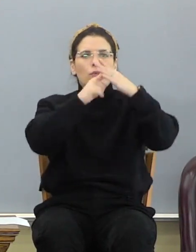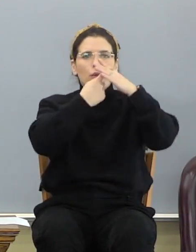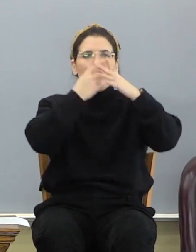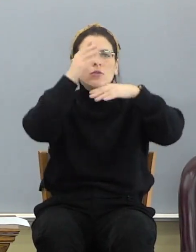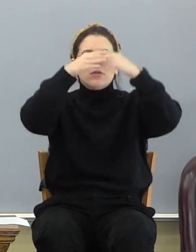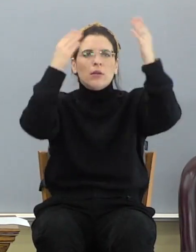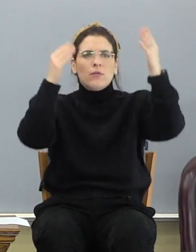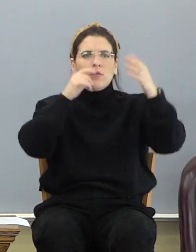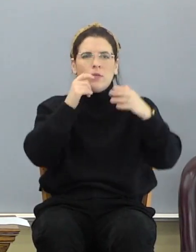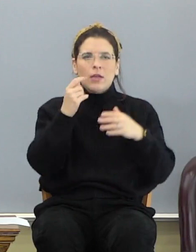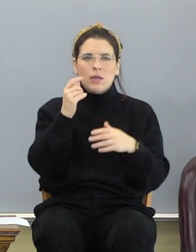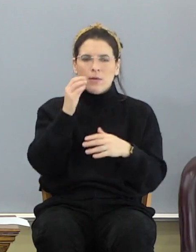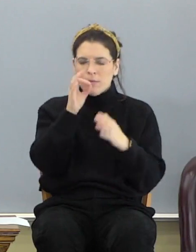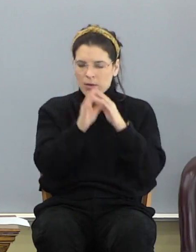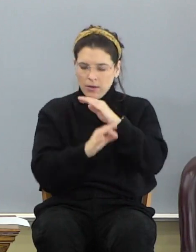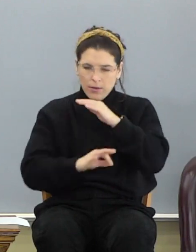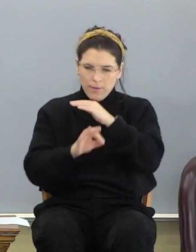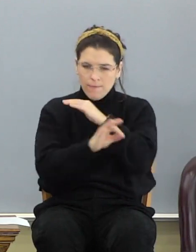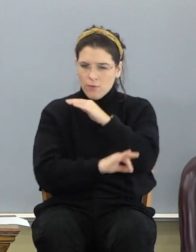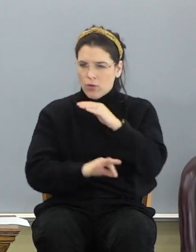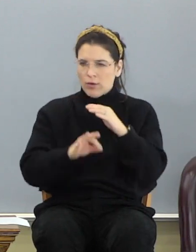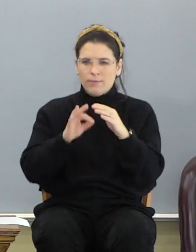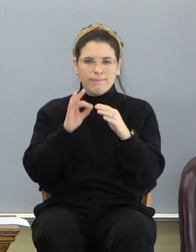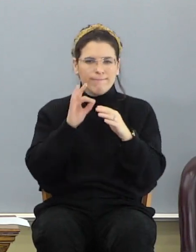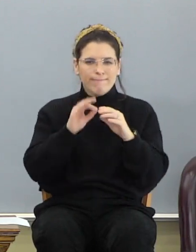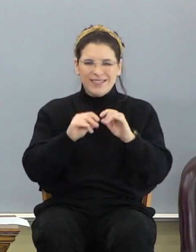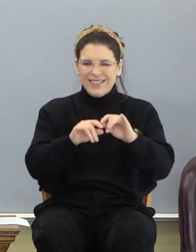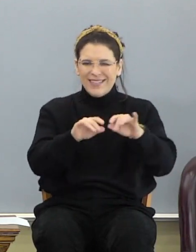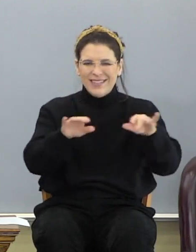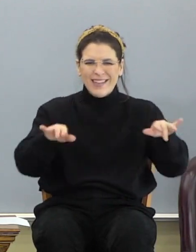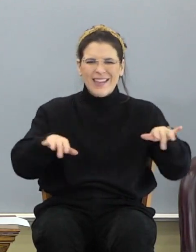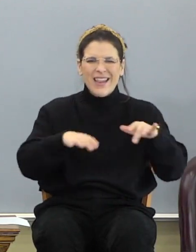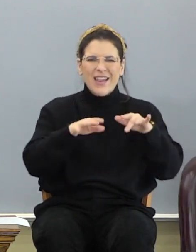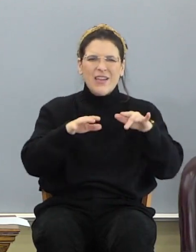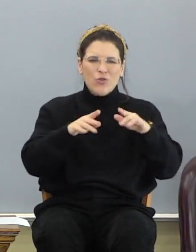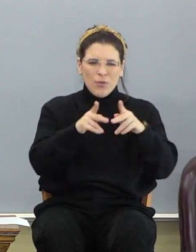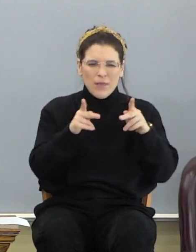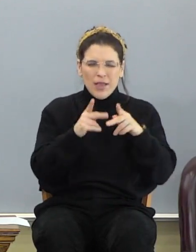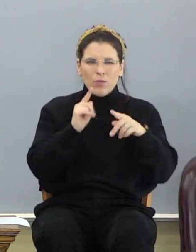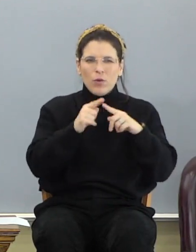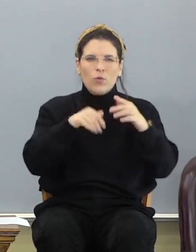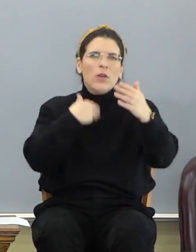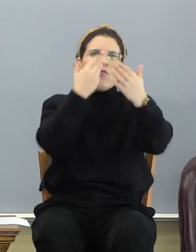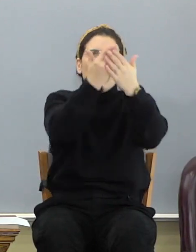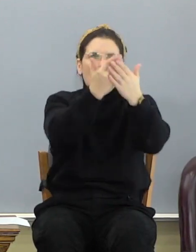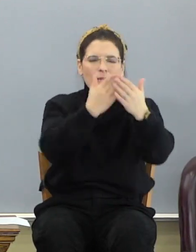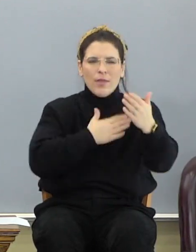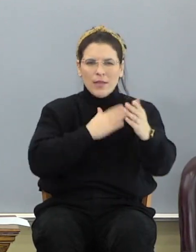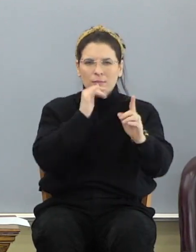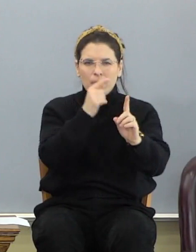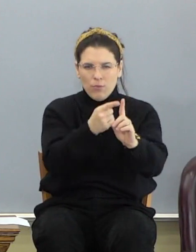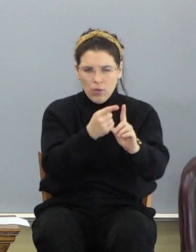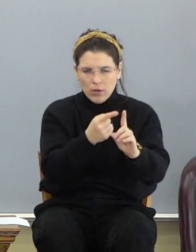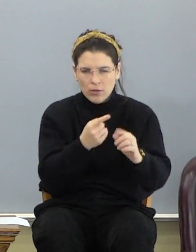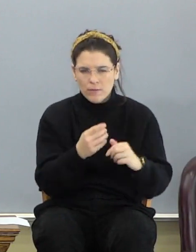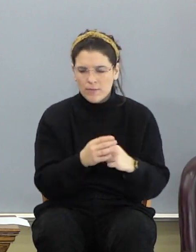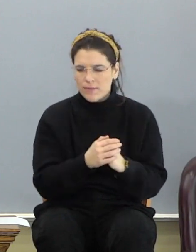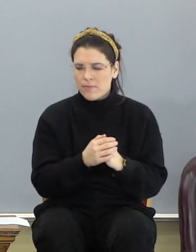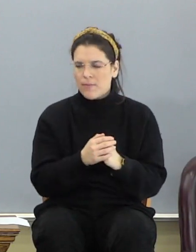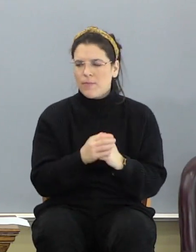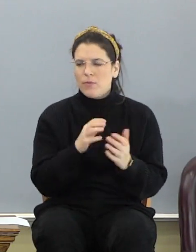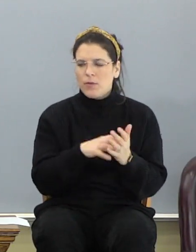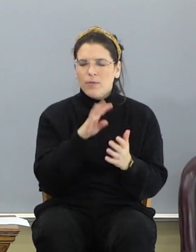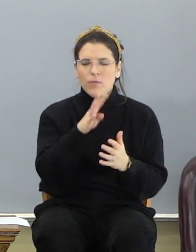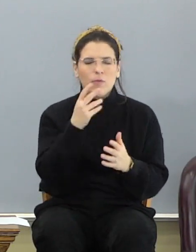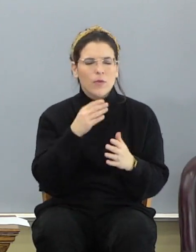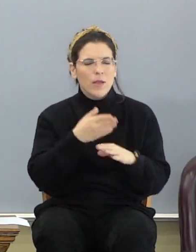not going to be a totally foreign environment when we get there. That's my point to you. Chapter 4. And after